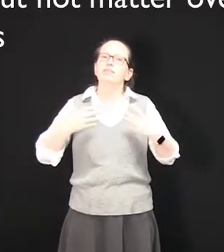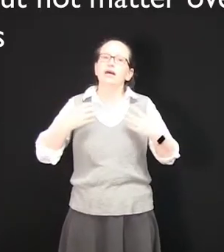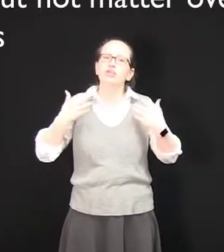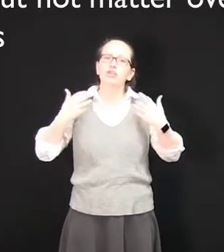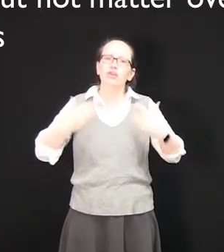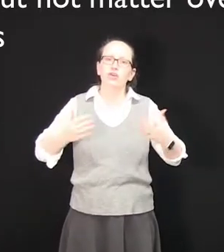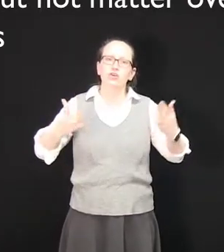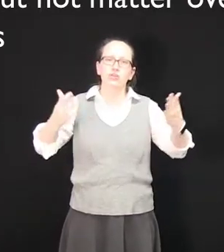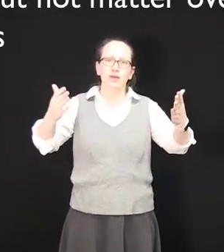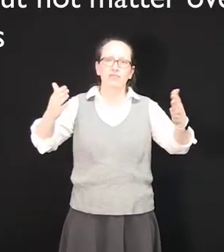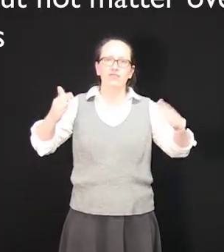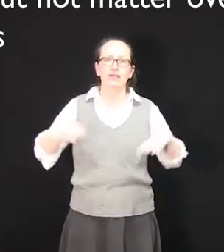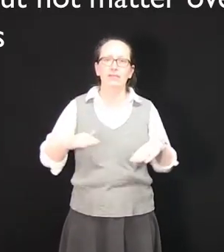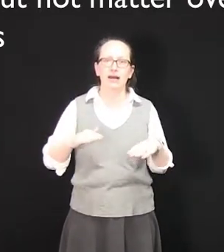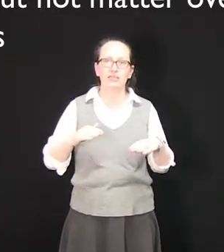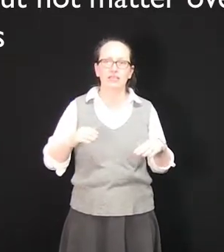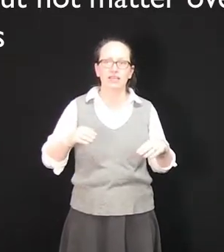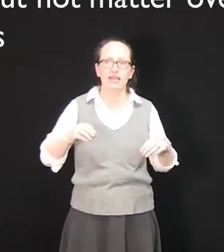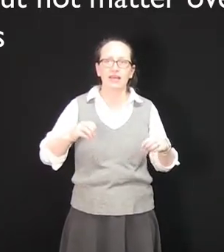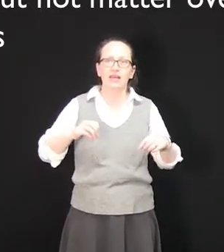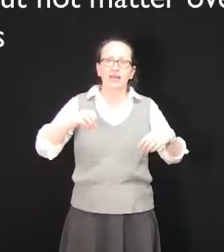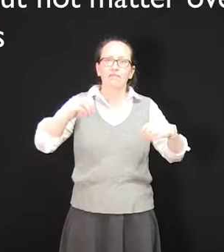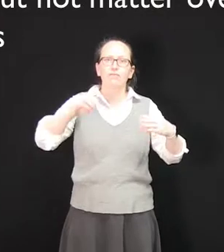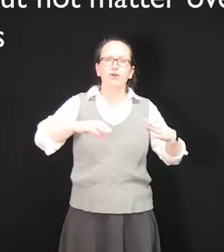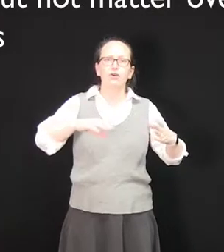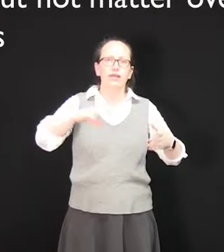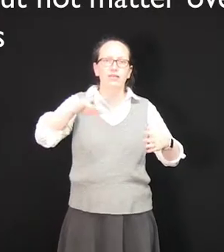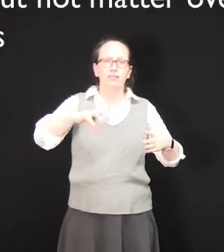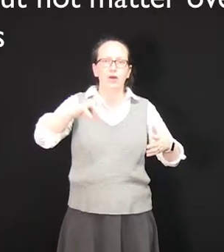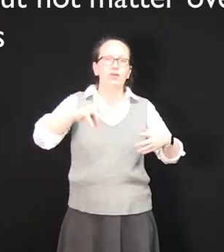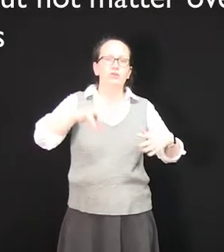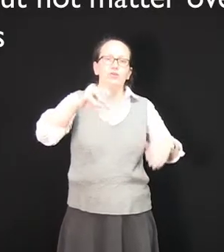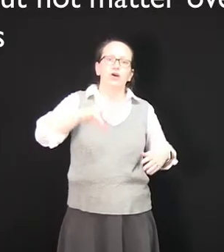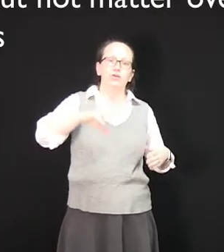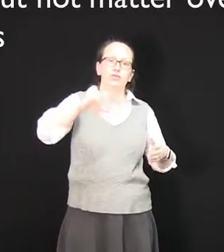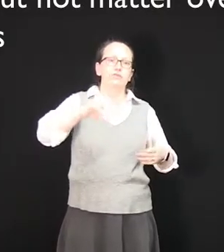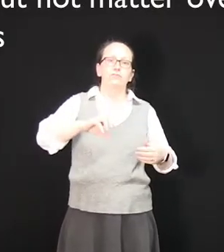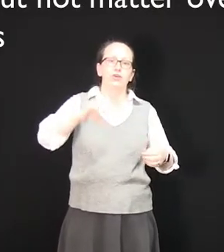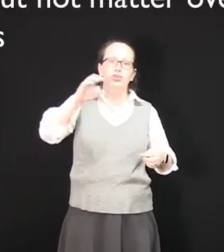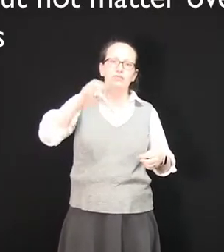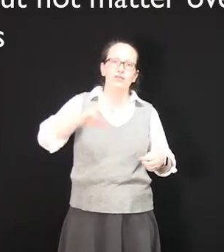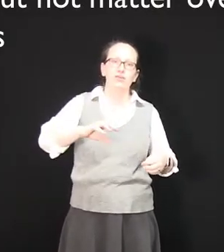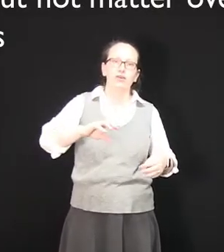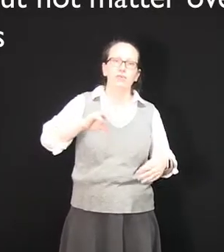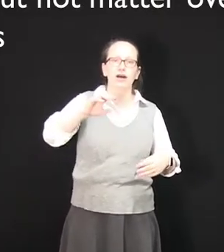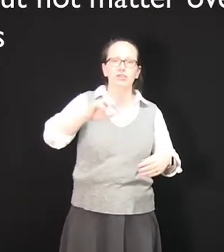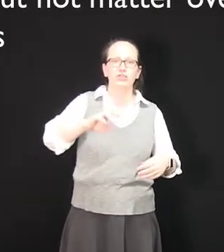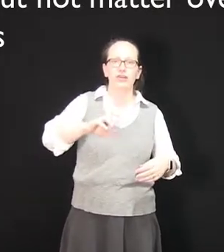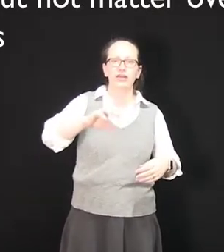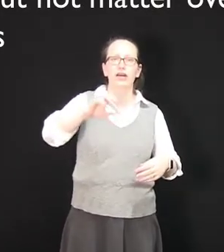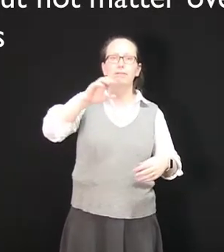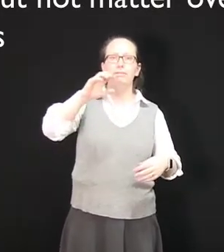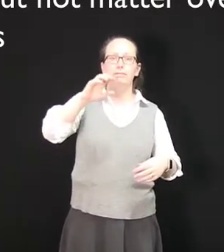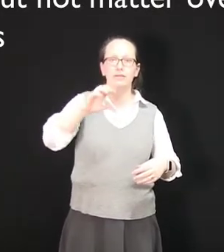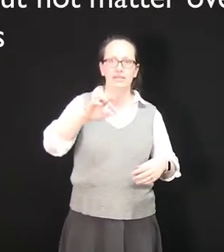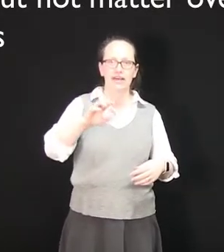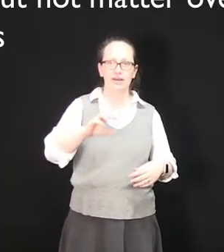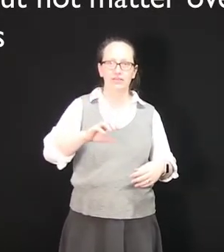imagine ocean waves deep out to sea. If you're in a boat on some ocean waves going past you're going up and down